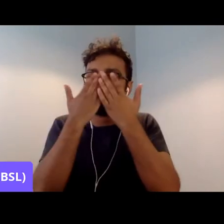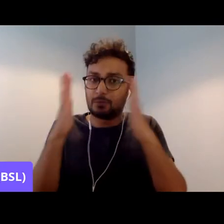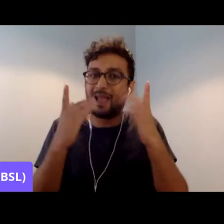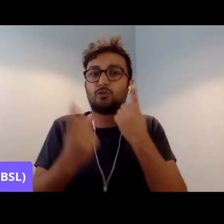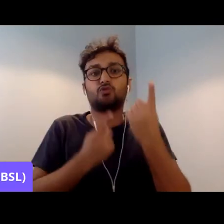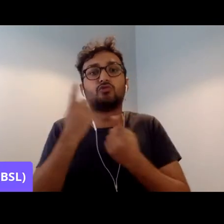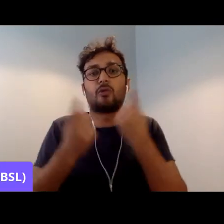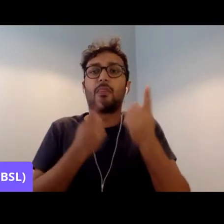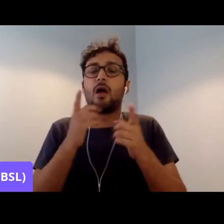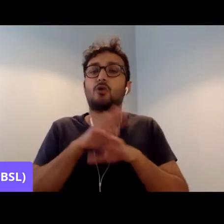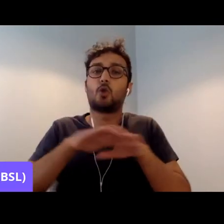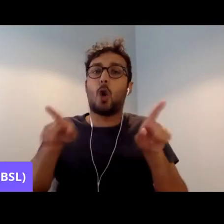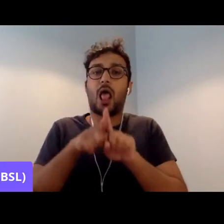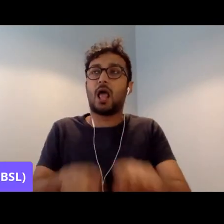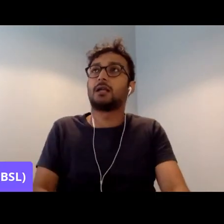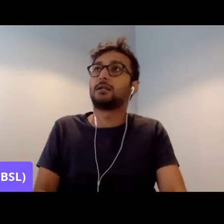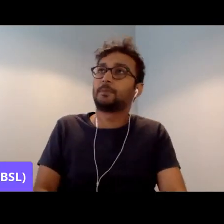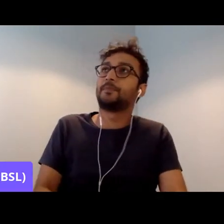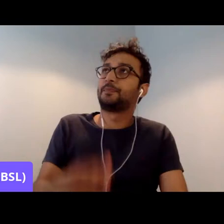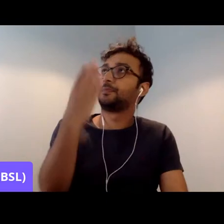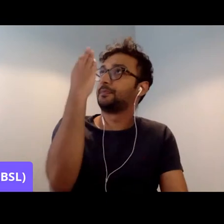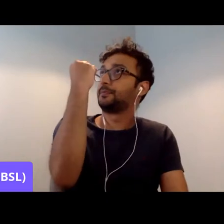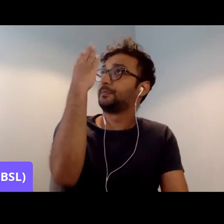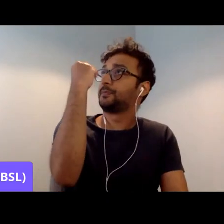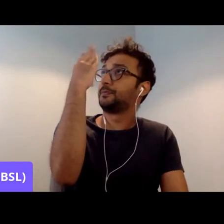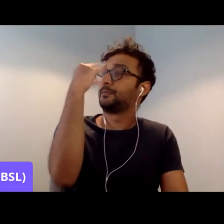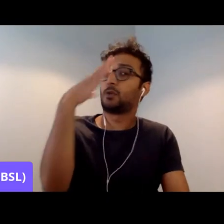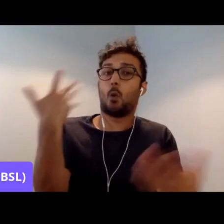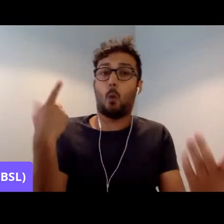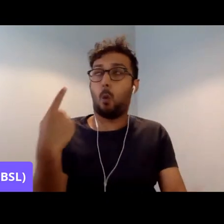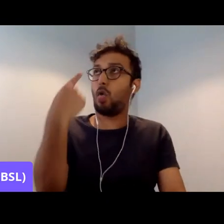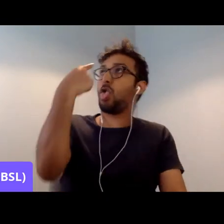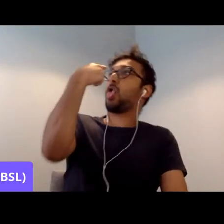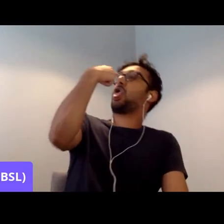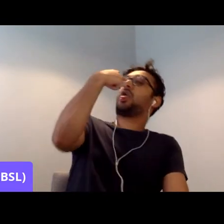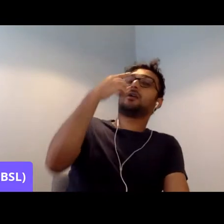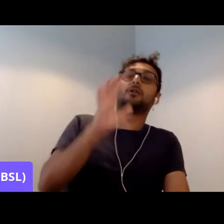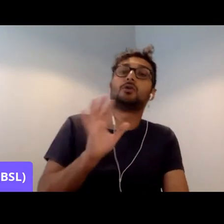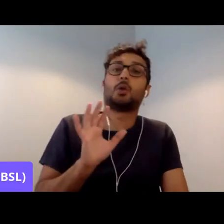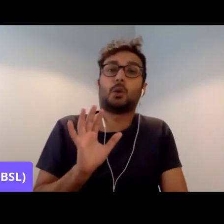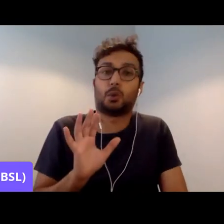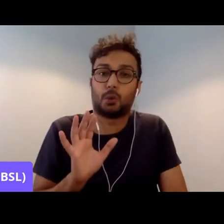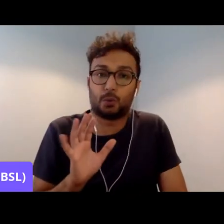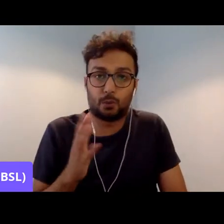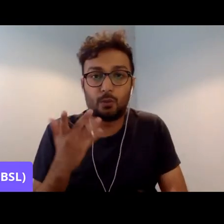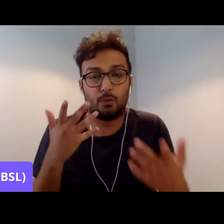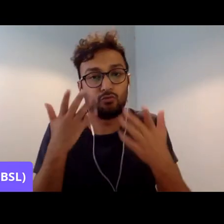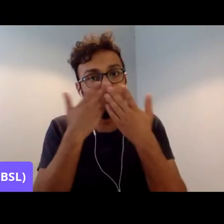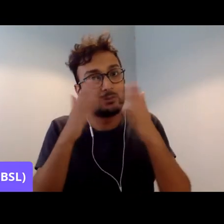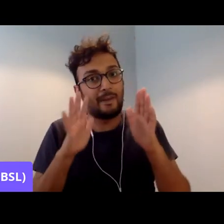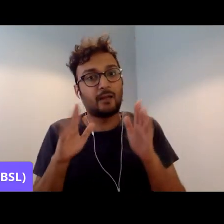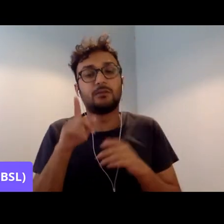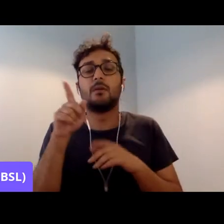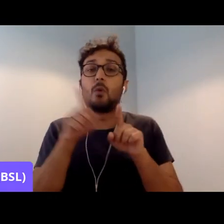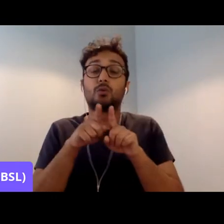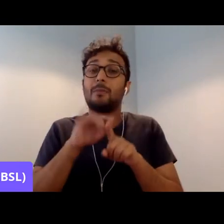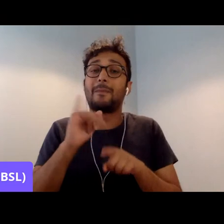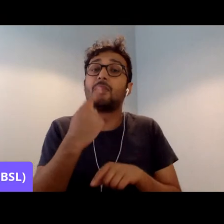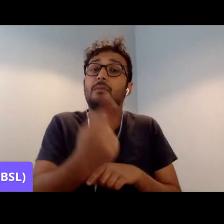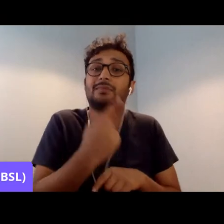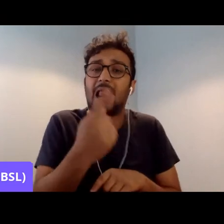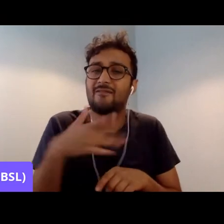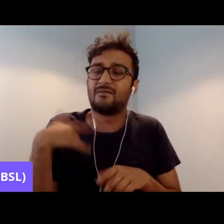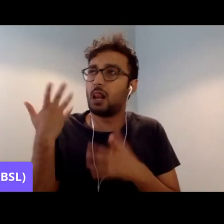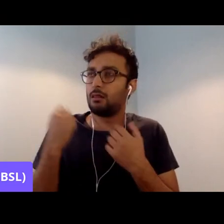cancelled or completely vilified, but also to have their own preconceptions challenged and open to rational